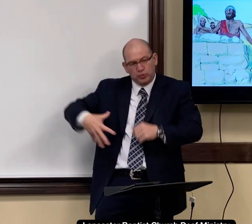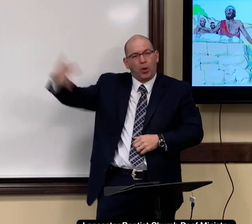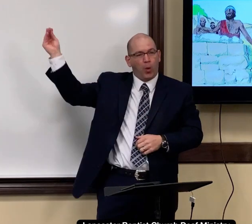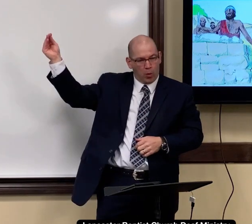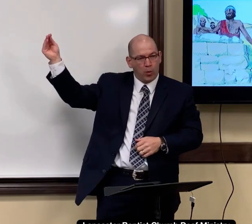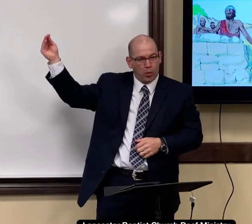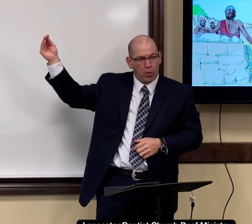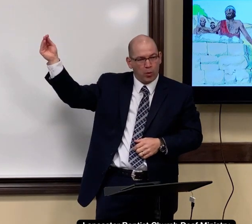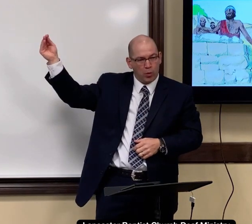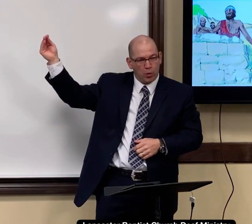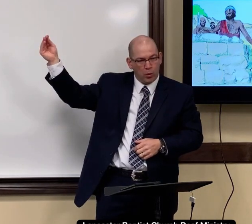you to go